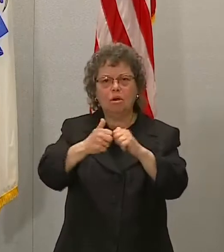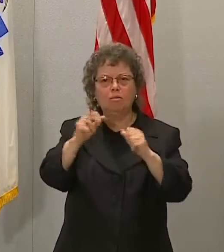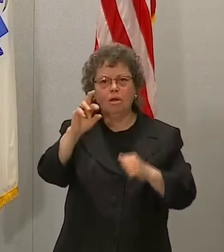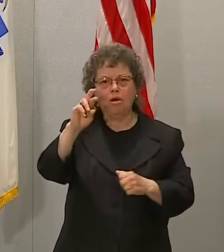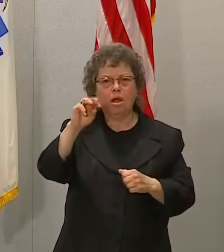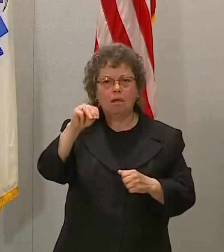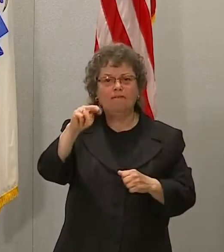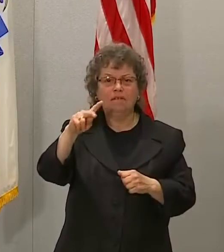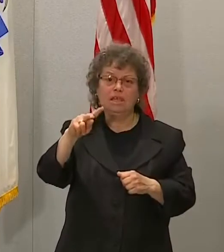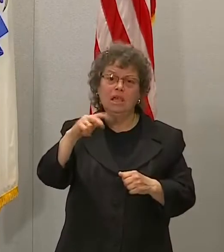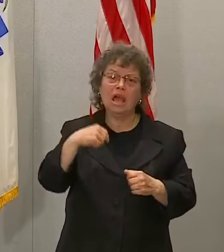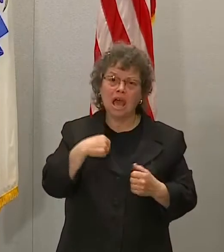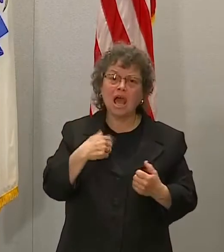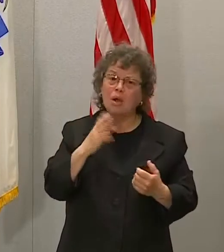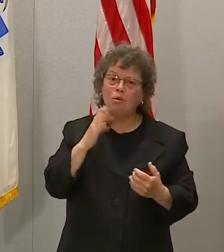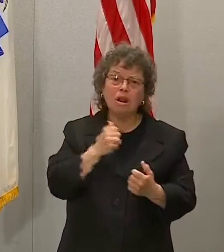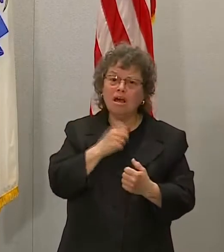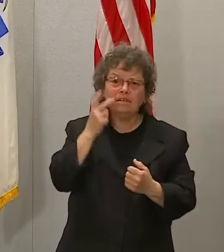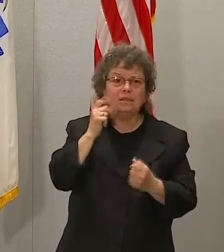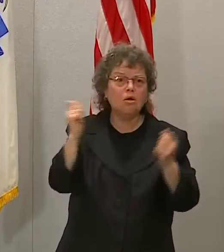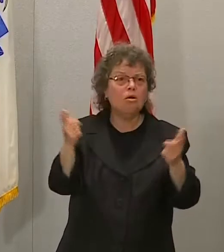sticker when they're supposed to.